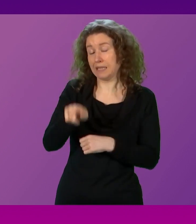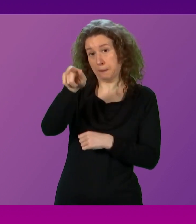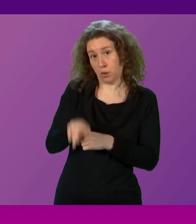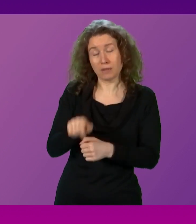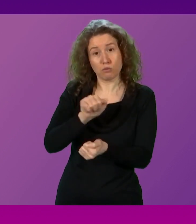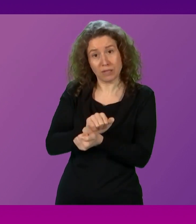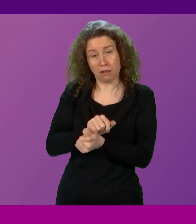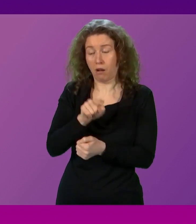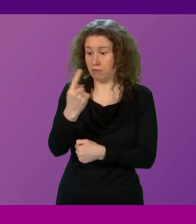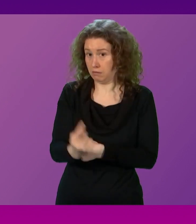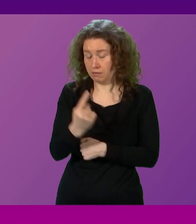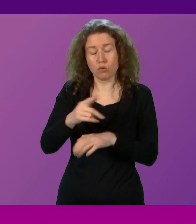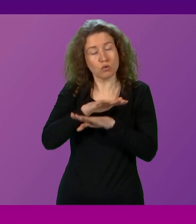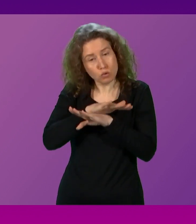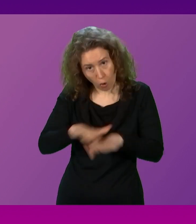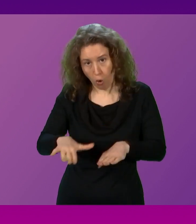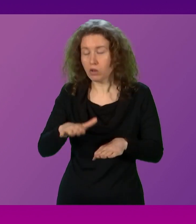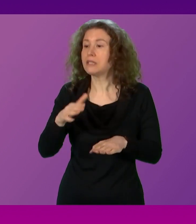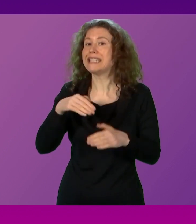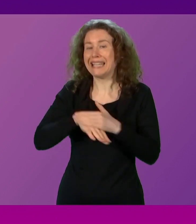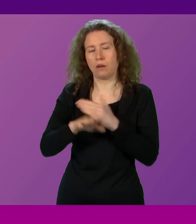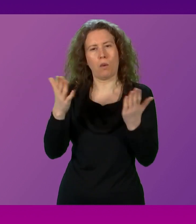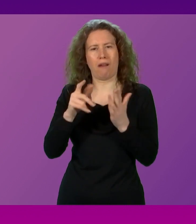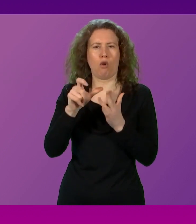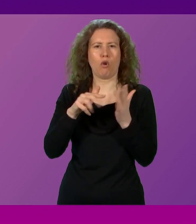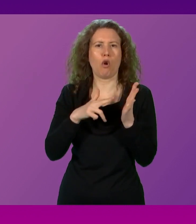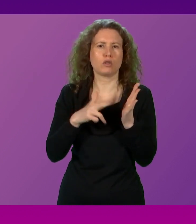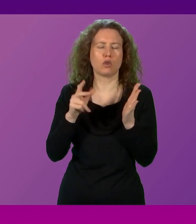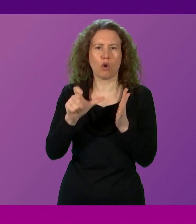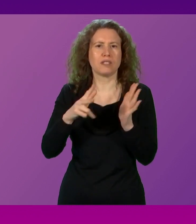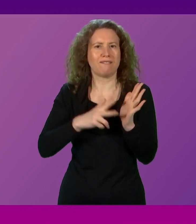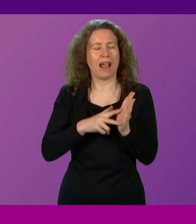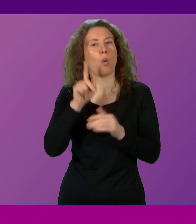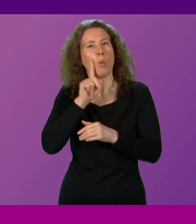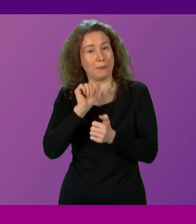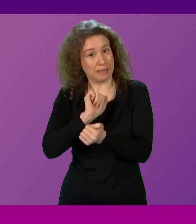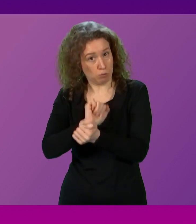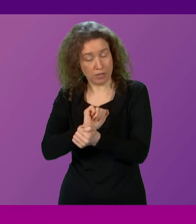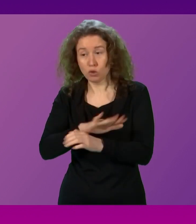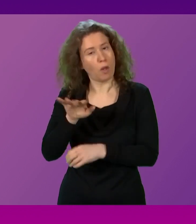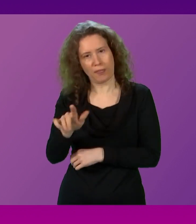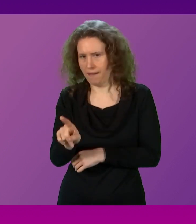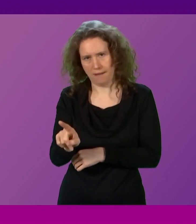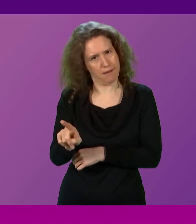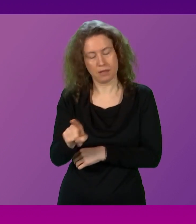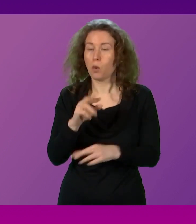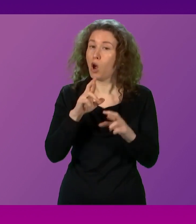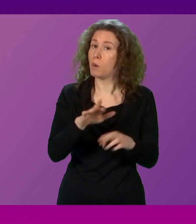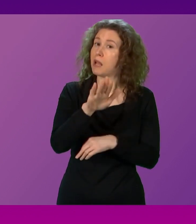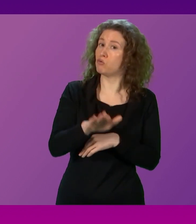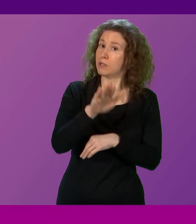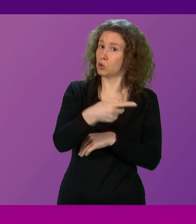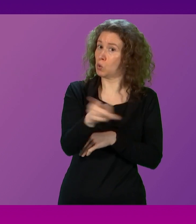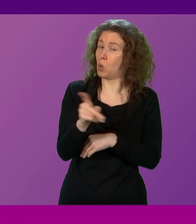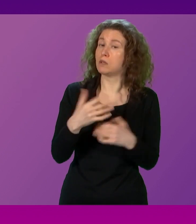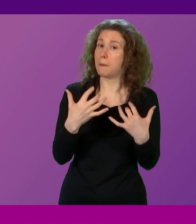prisoner will not be incarcerated at Cornton Vale Women's Prison. And I hope that provides assurance to the public presiding